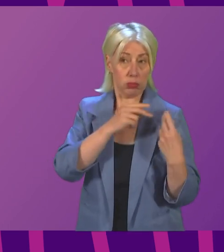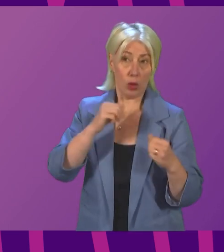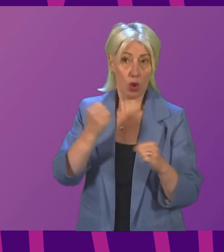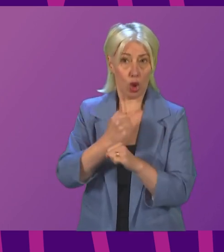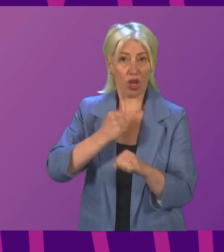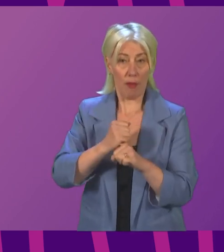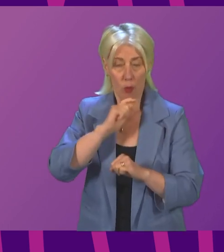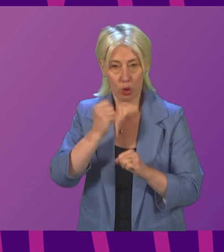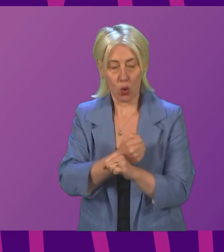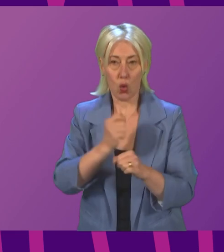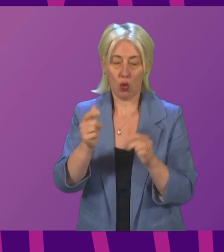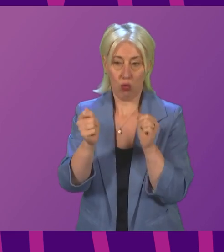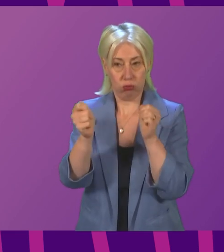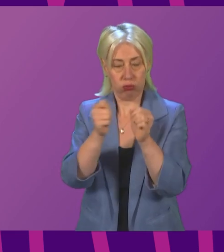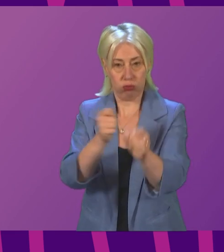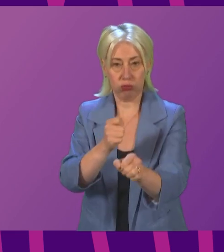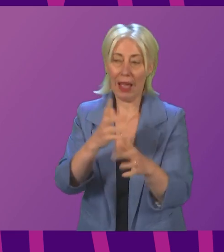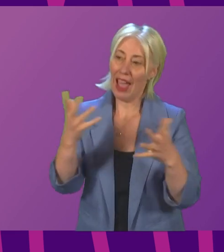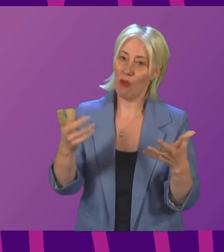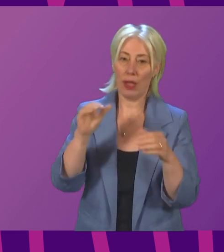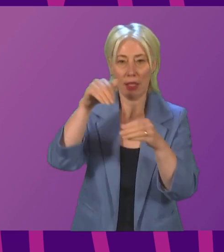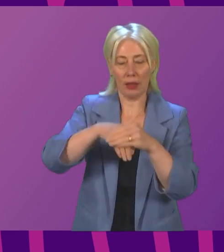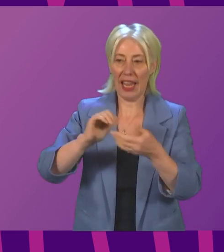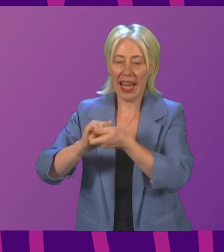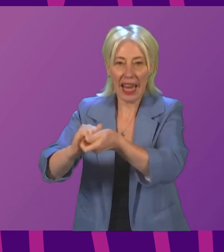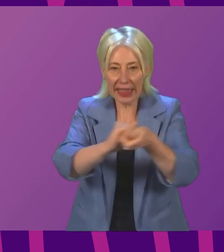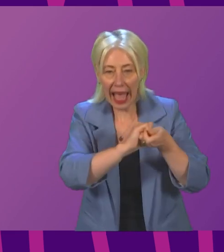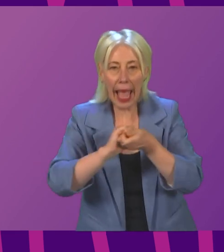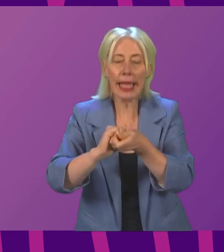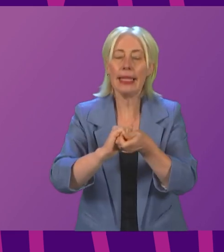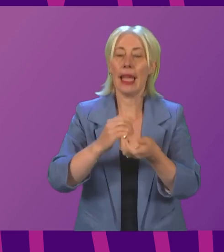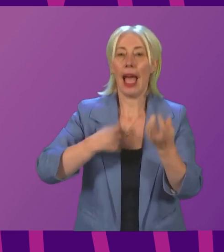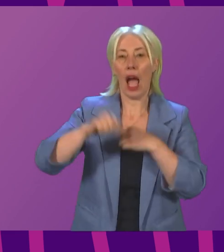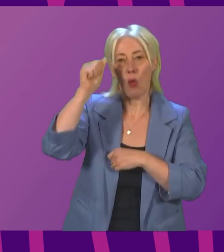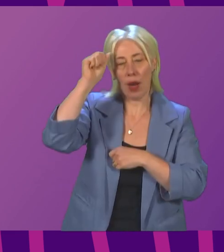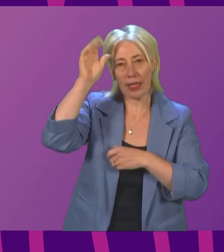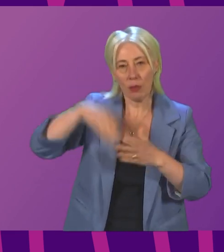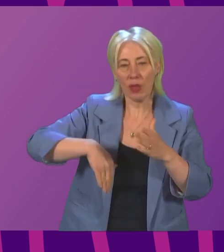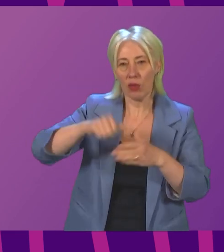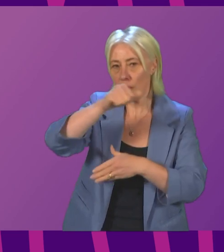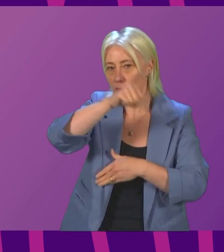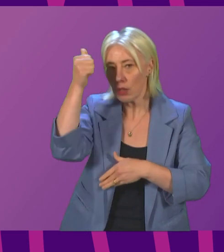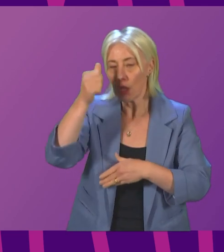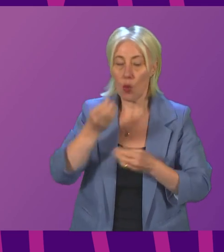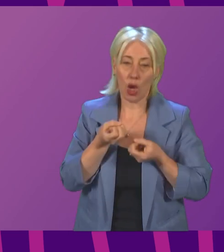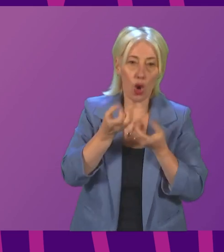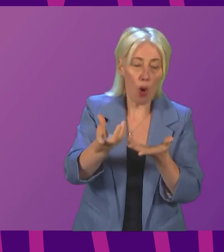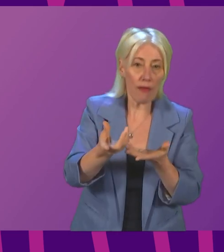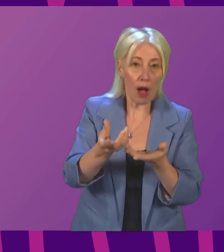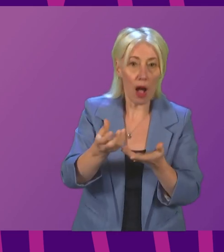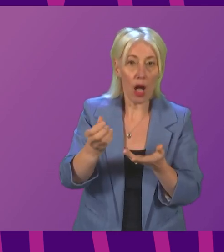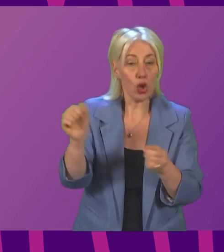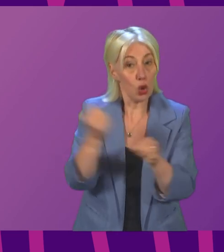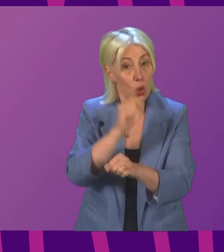And if we can learn from others in alliances about how to do that, and if we can offer our expertise and experience in how to do that, then I think that's what